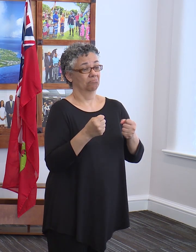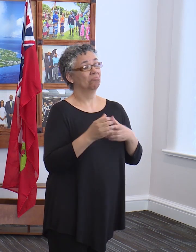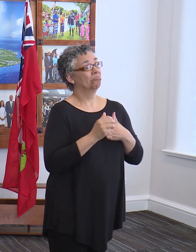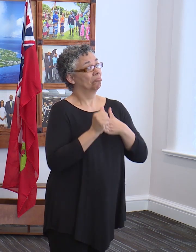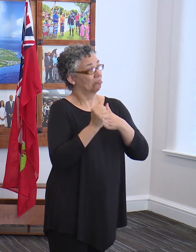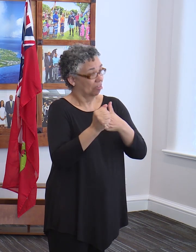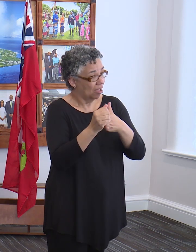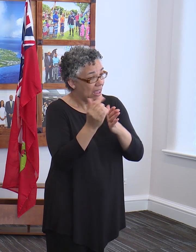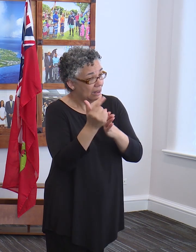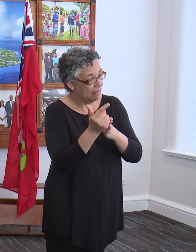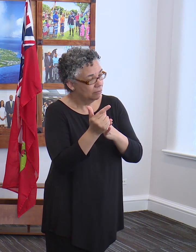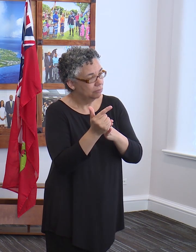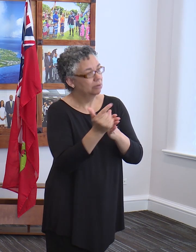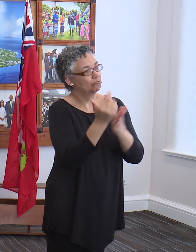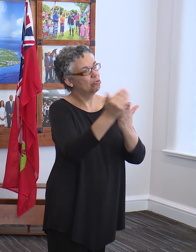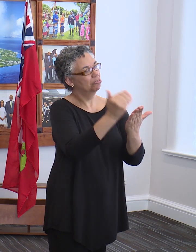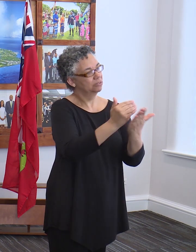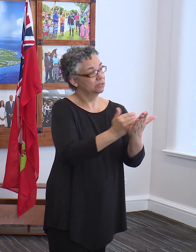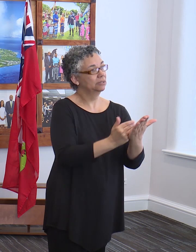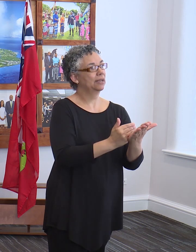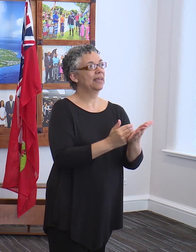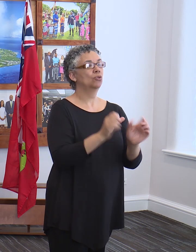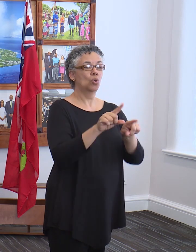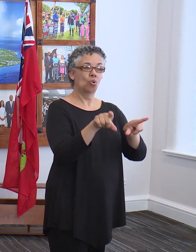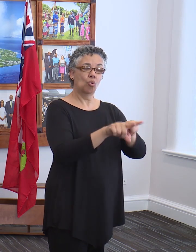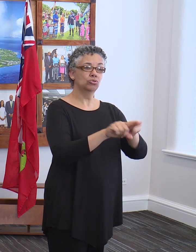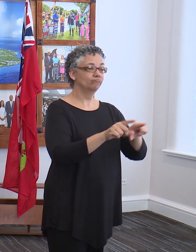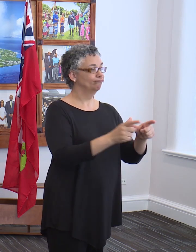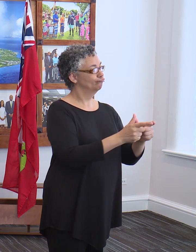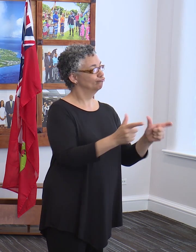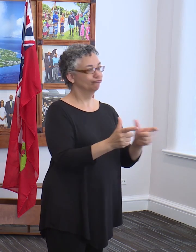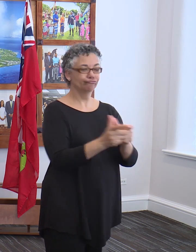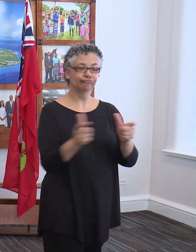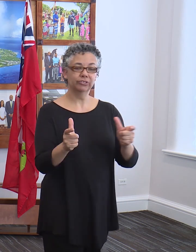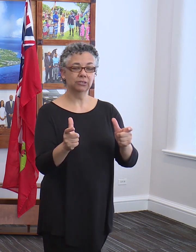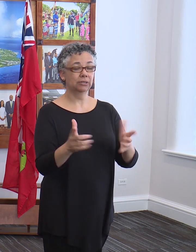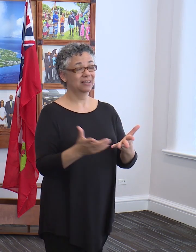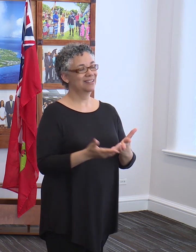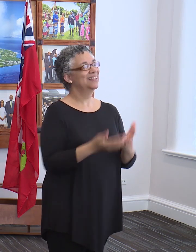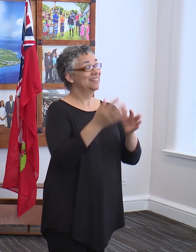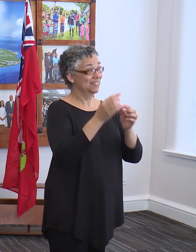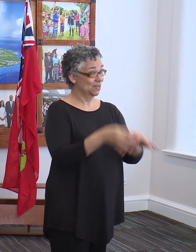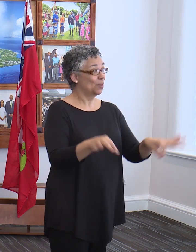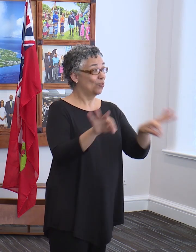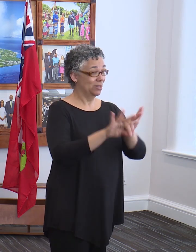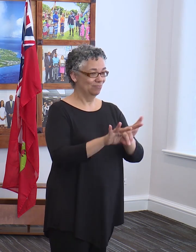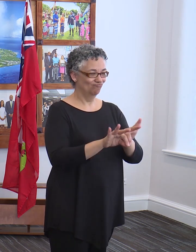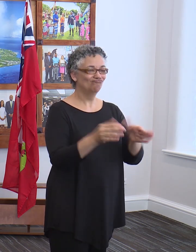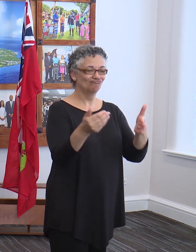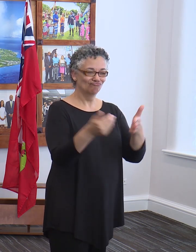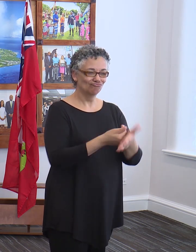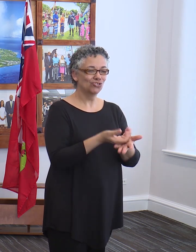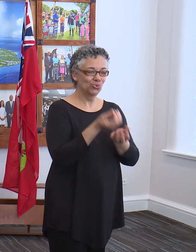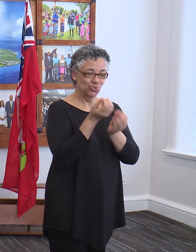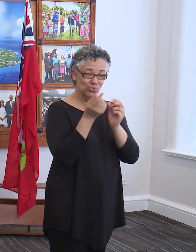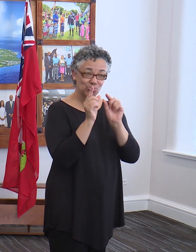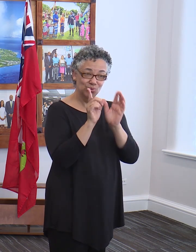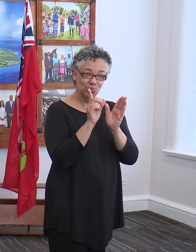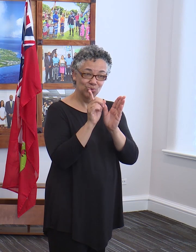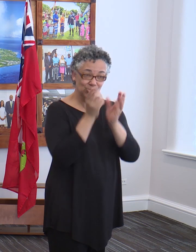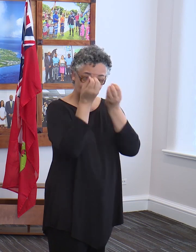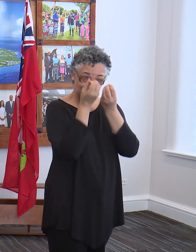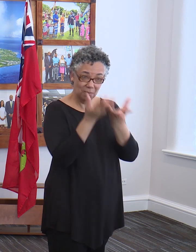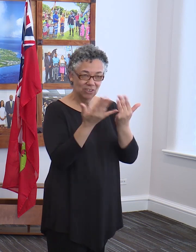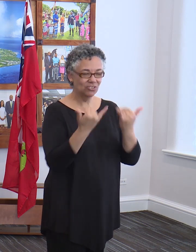social distancing guidelines. What is important is that there is new news that is going to be made today speaking